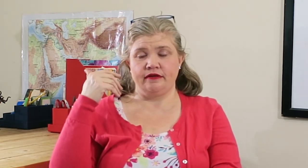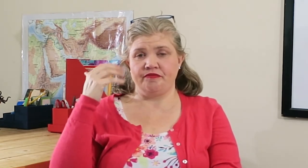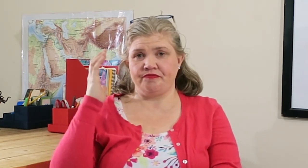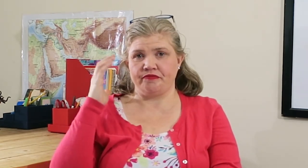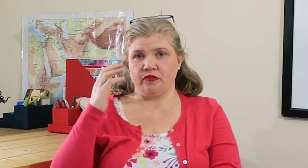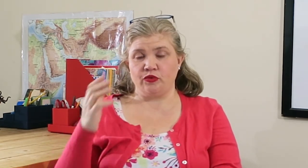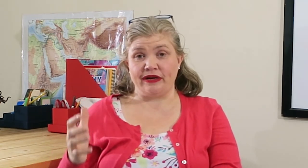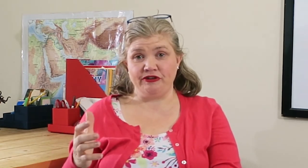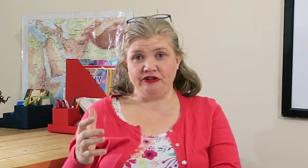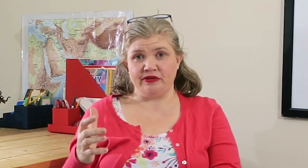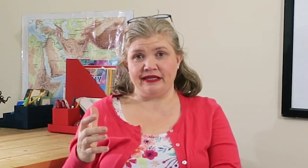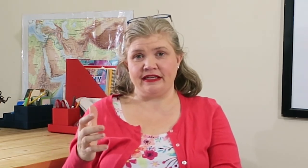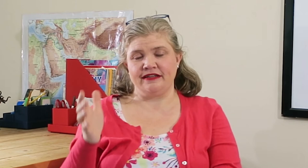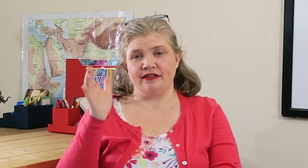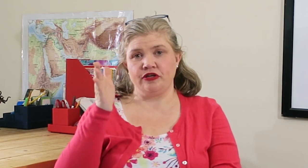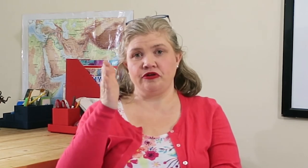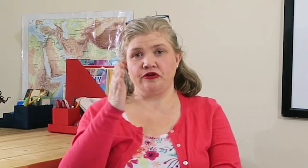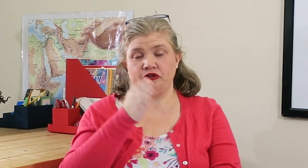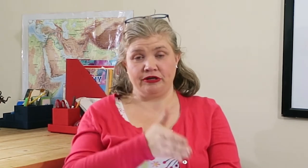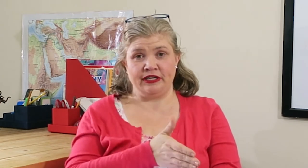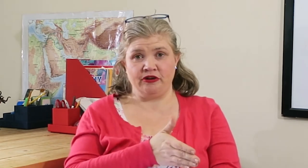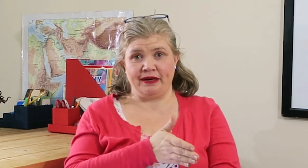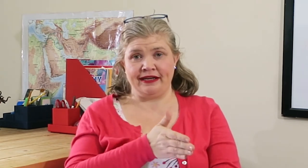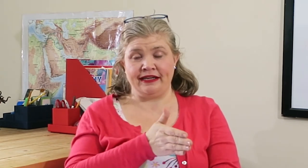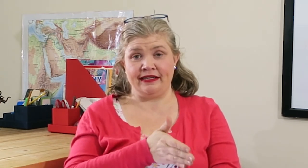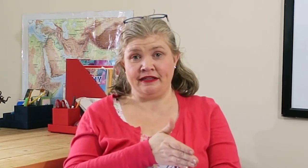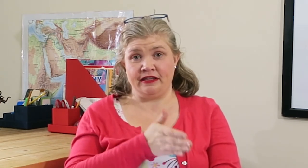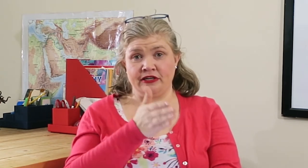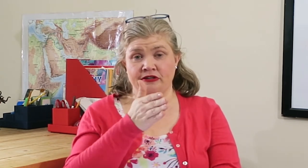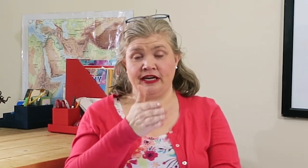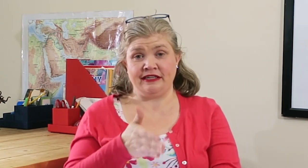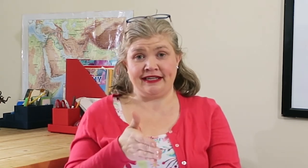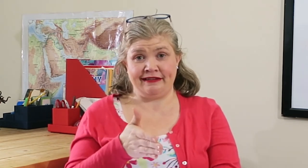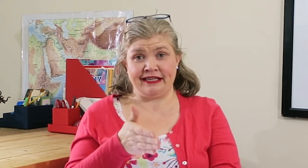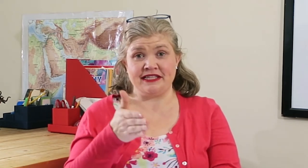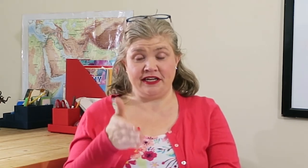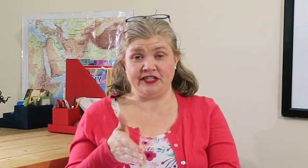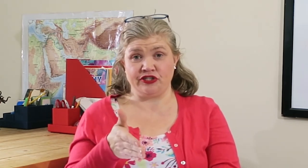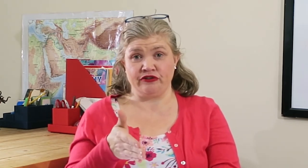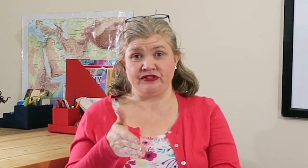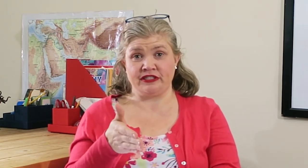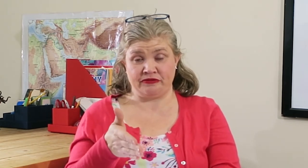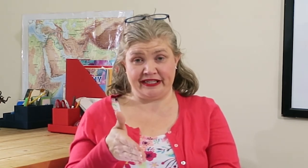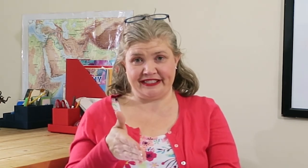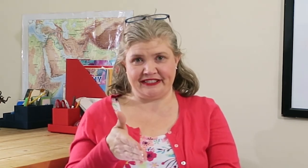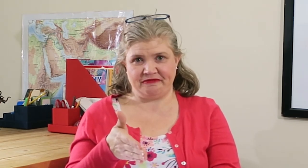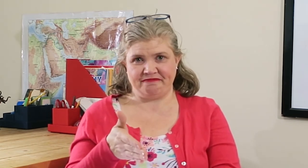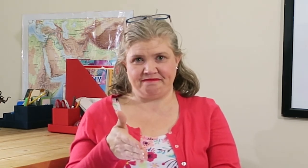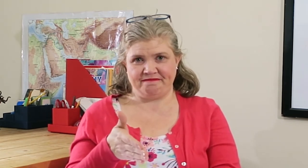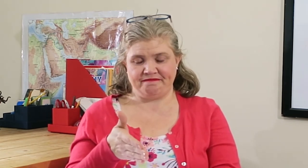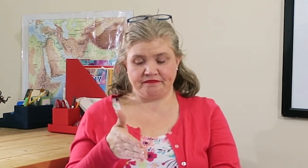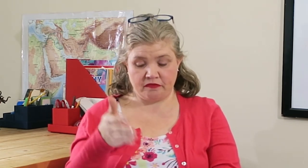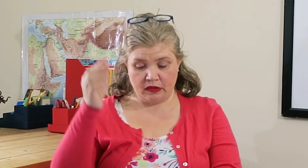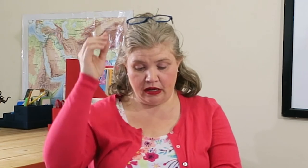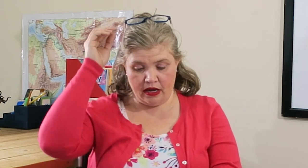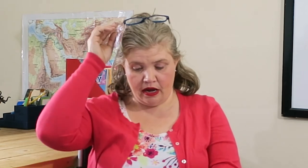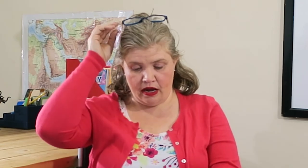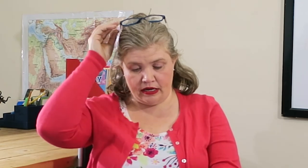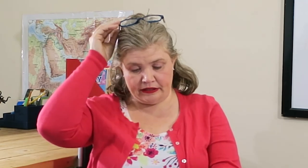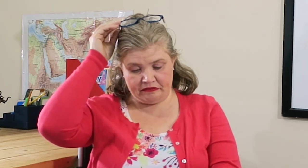whatever you're doing, you're getting your body in there and telling it that it deserves to rest. Um,